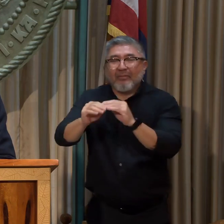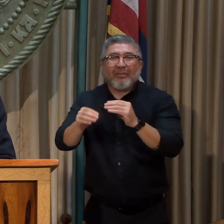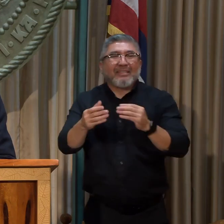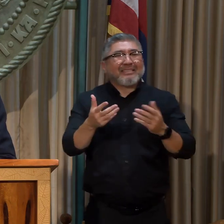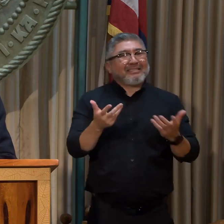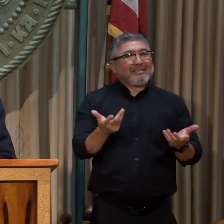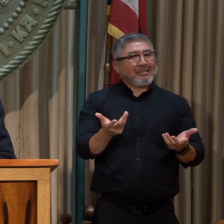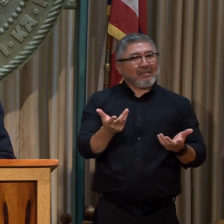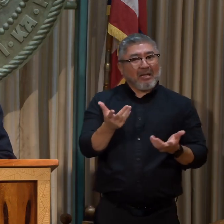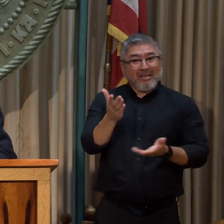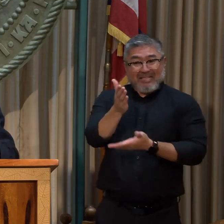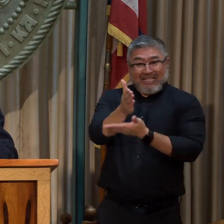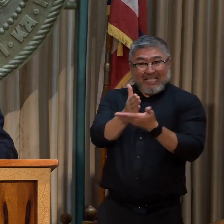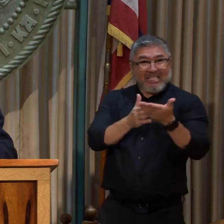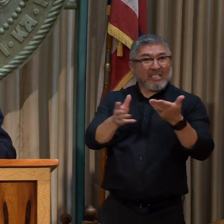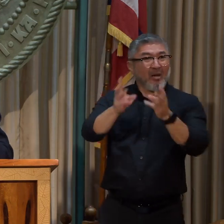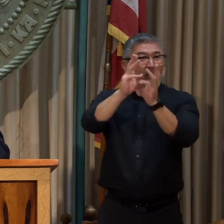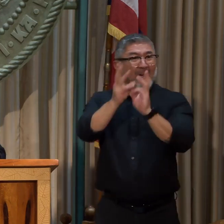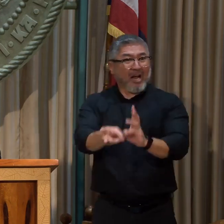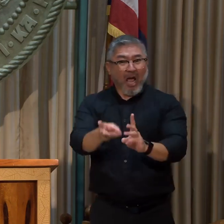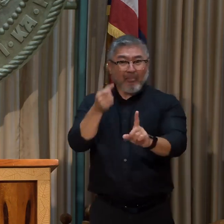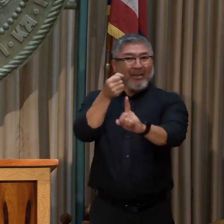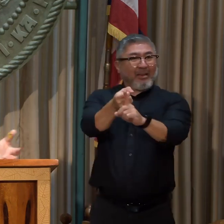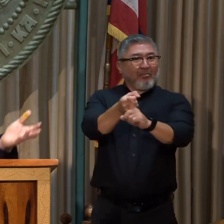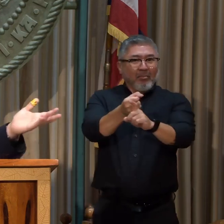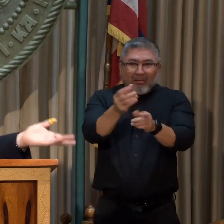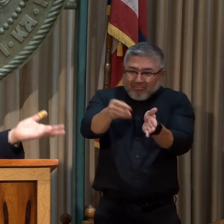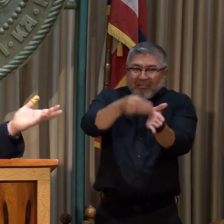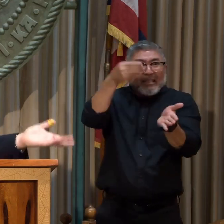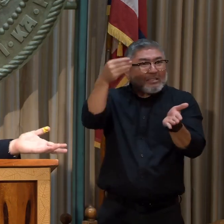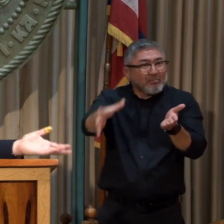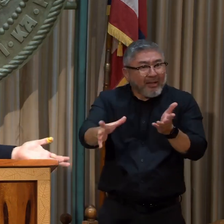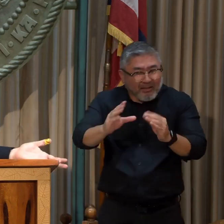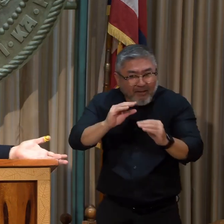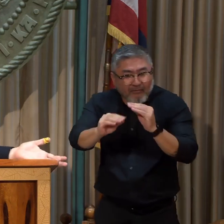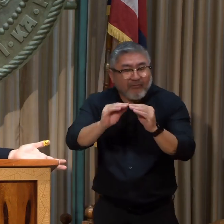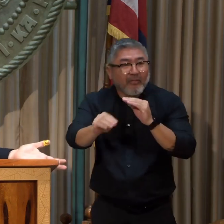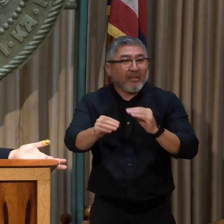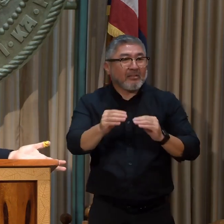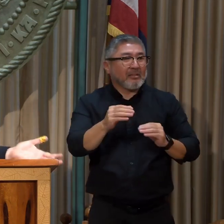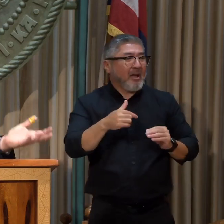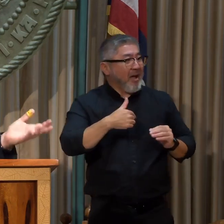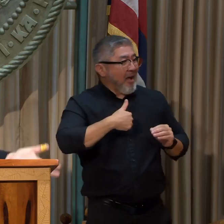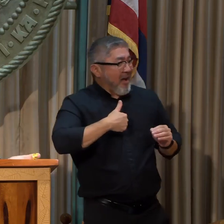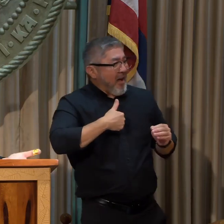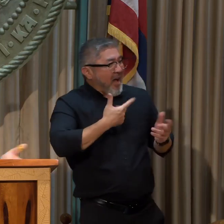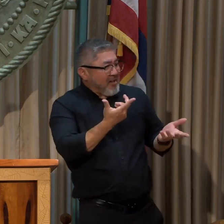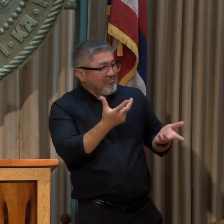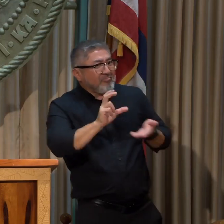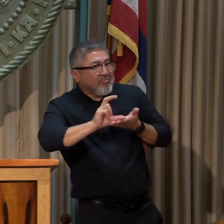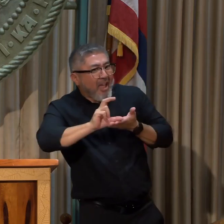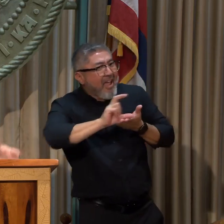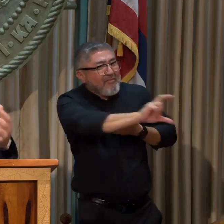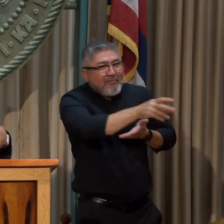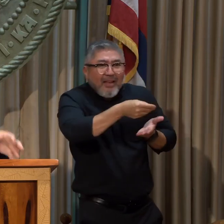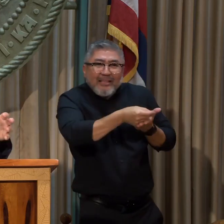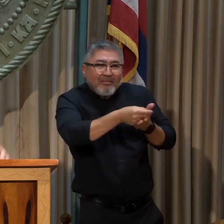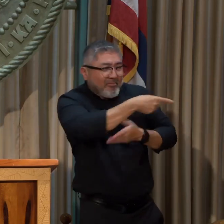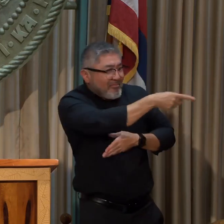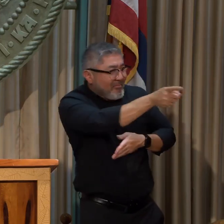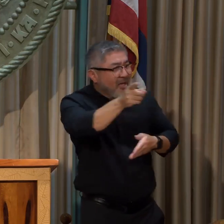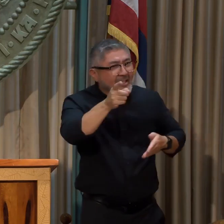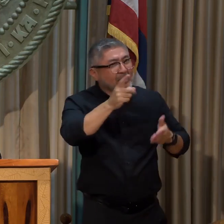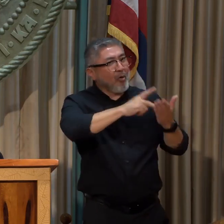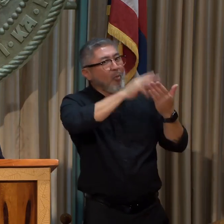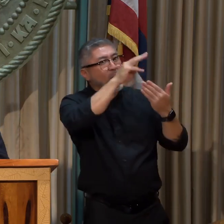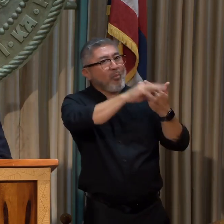not small. I think we owe it to ourselves to really fund these programs that have been well thought out and have come and